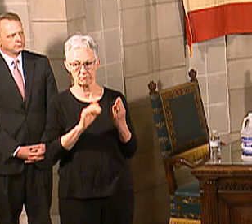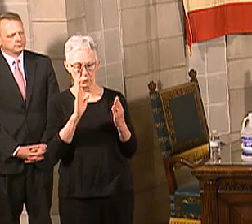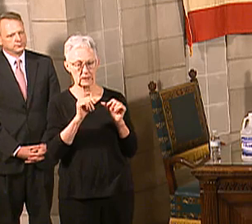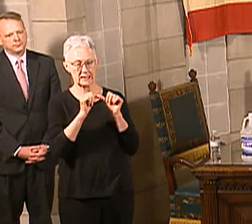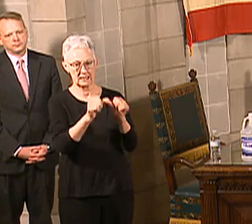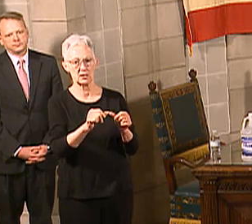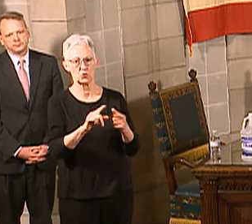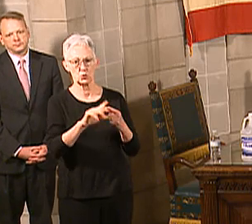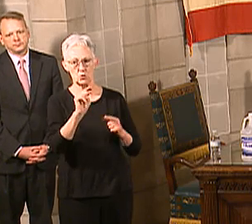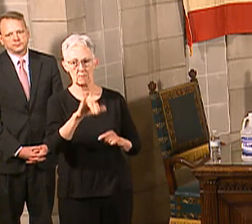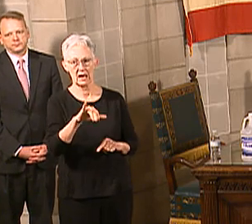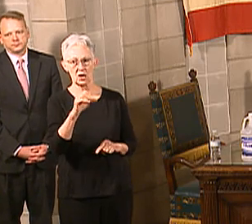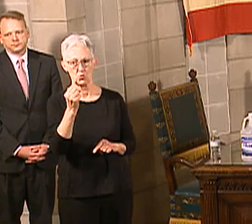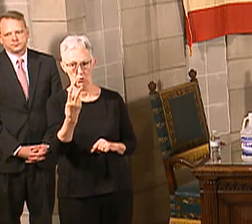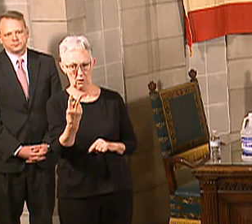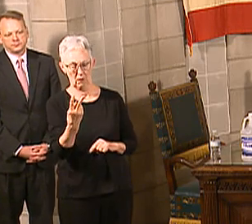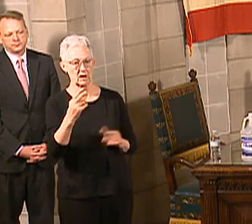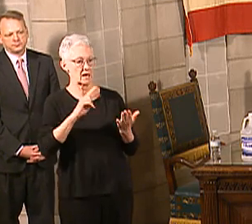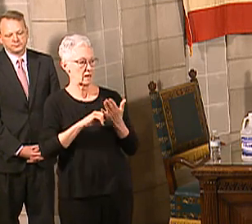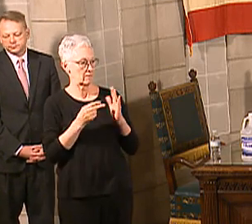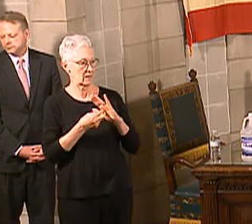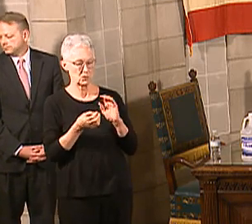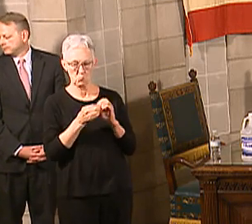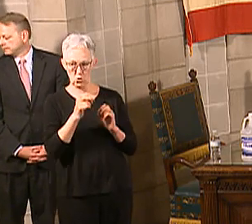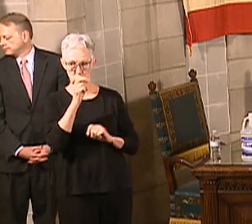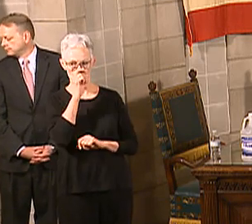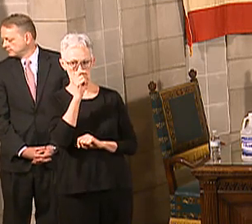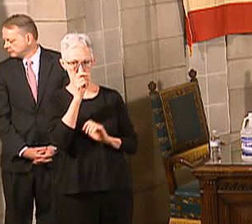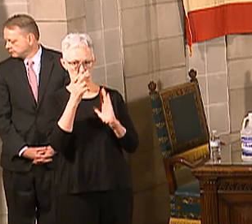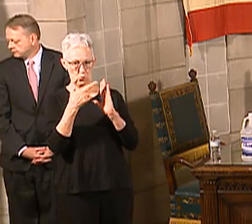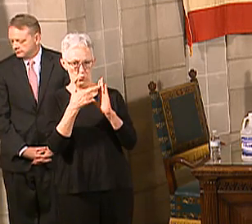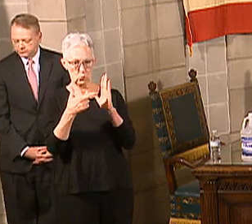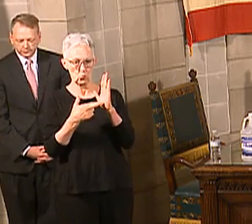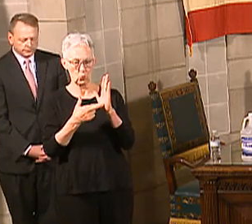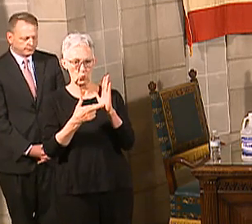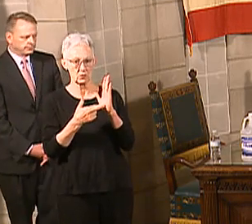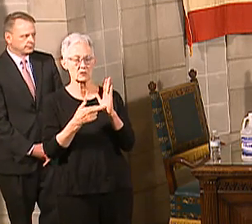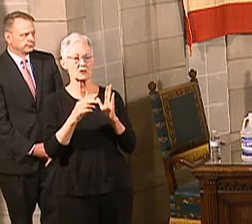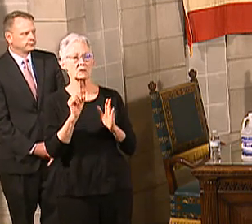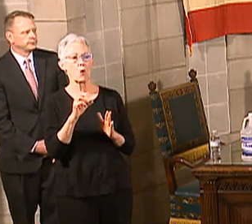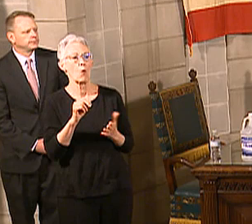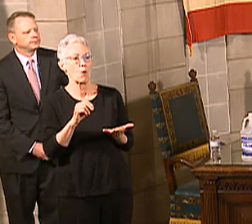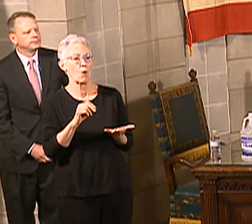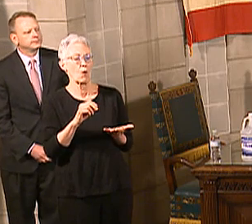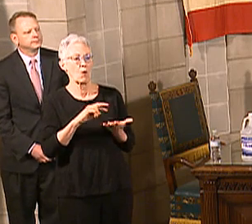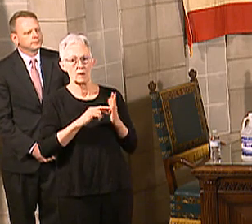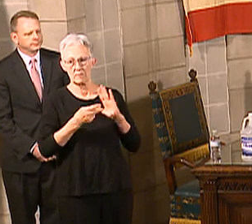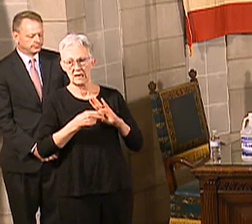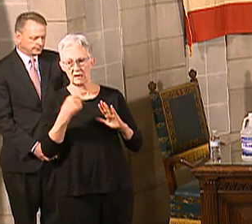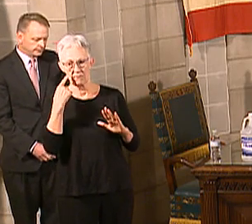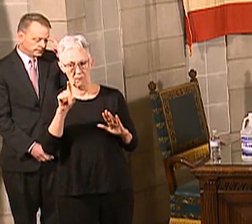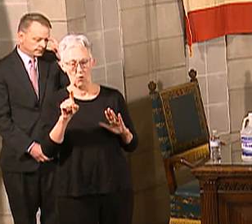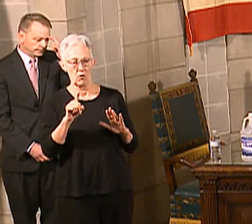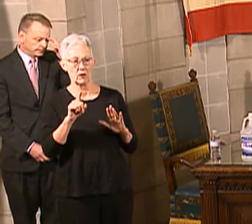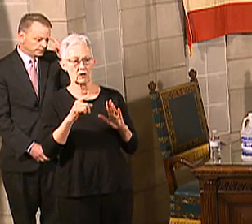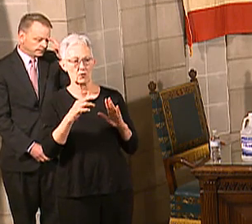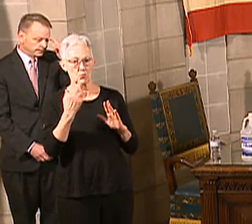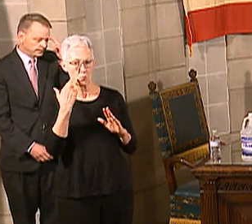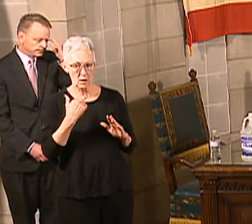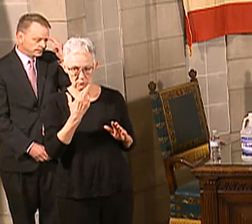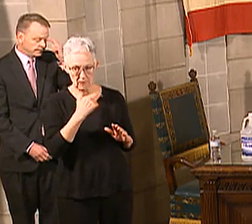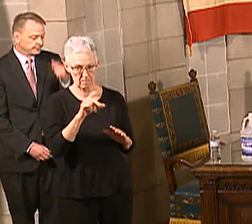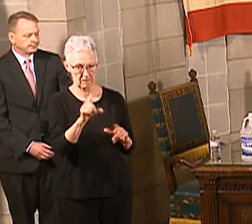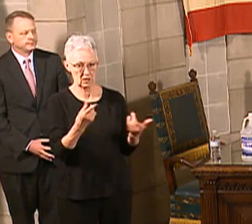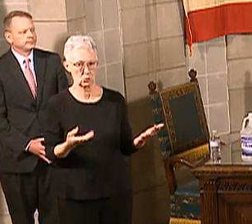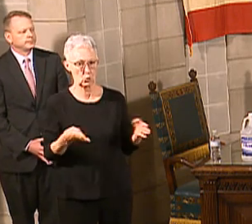these directed health measures, these are more restrictive than the general statewide one, so we are looking at, for example, closing to dine